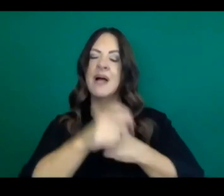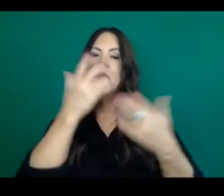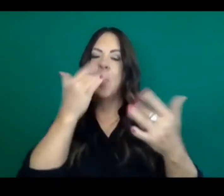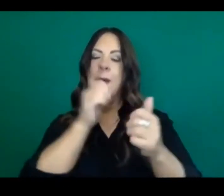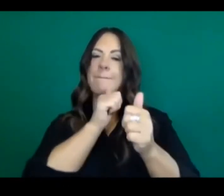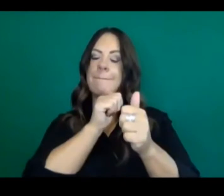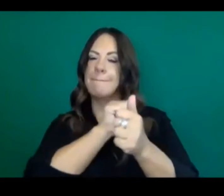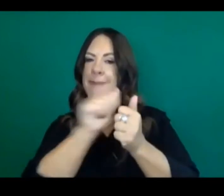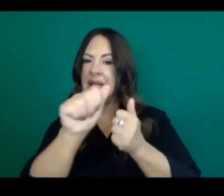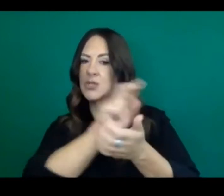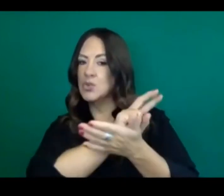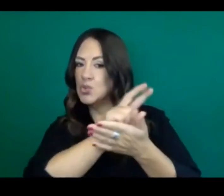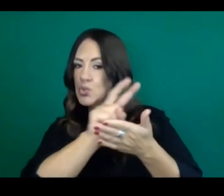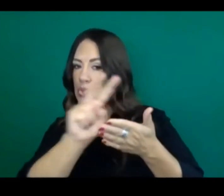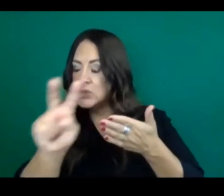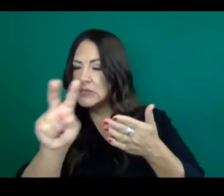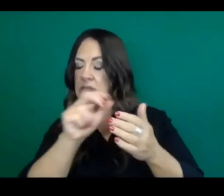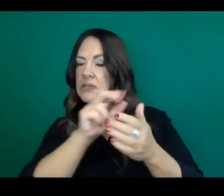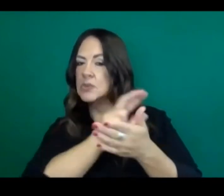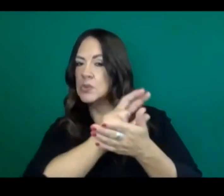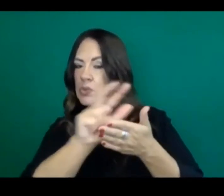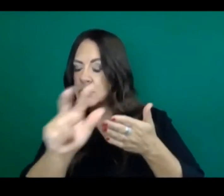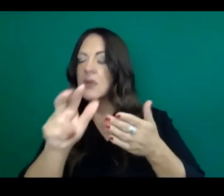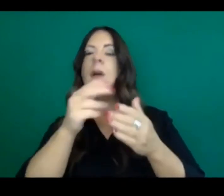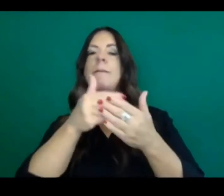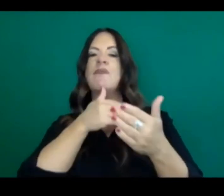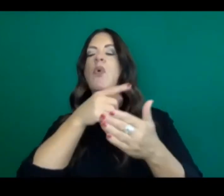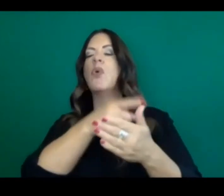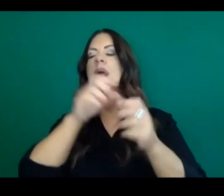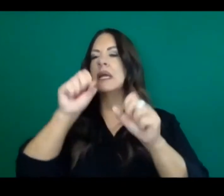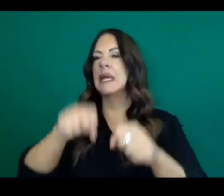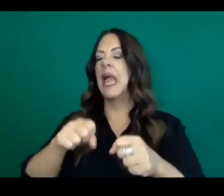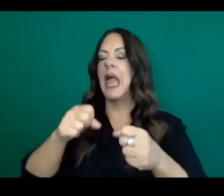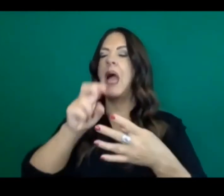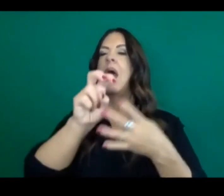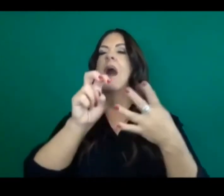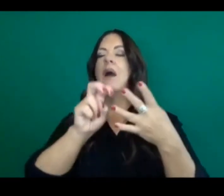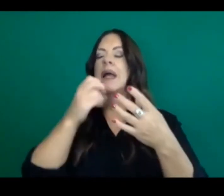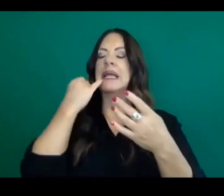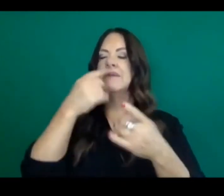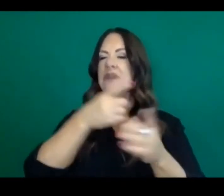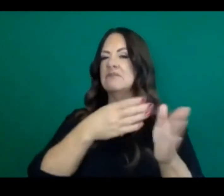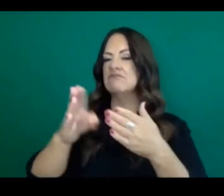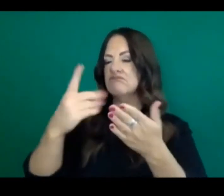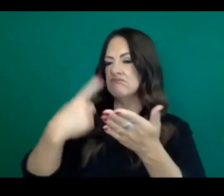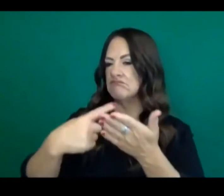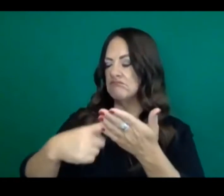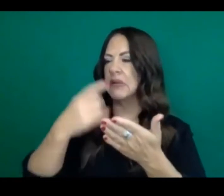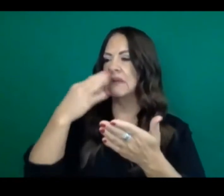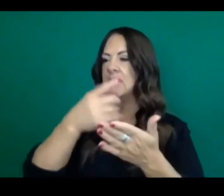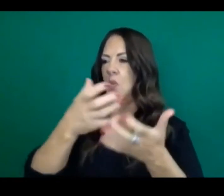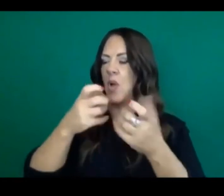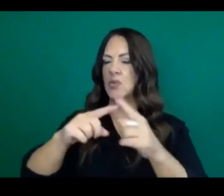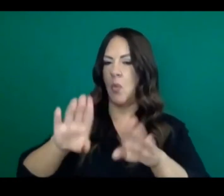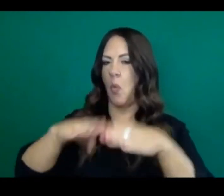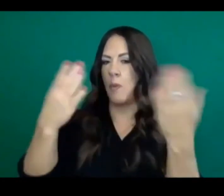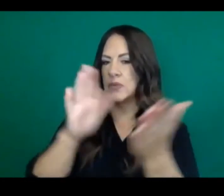before schools can move forward and begin plans for reopening if that is the will of the county.